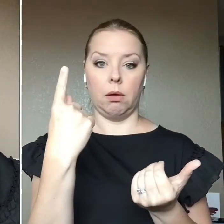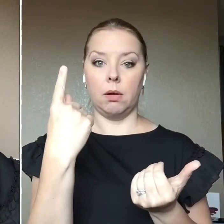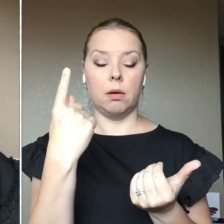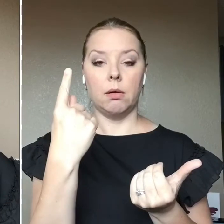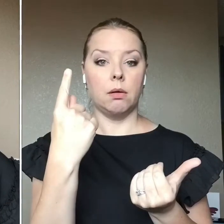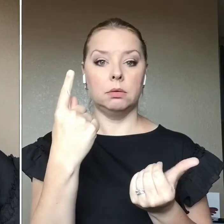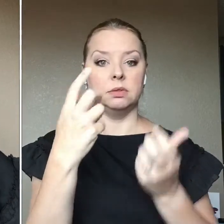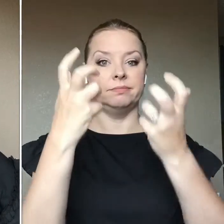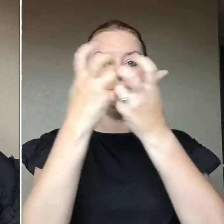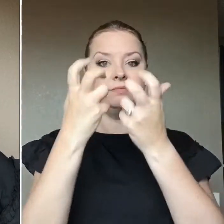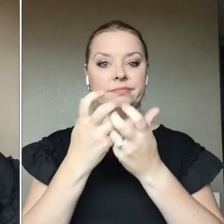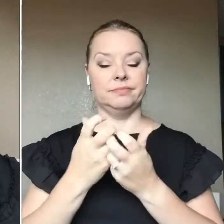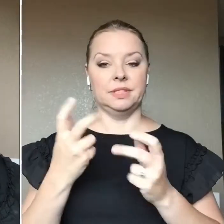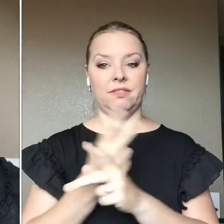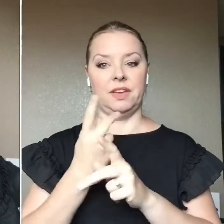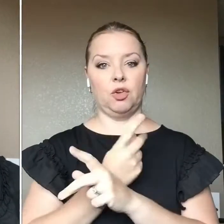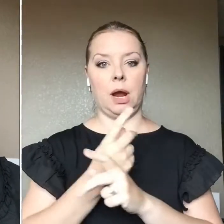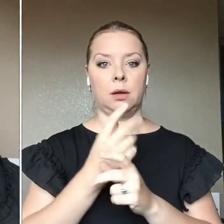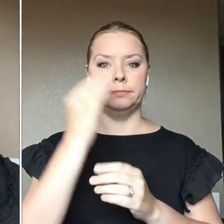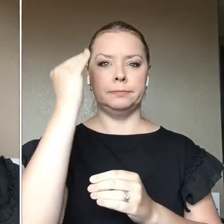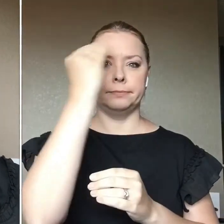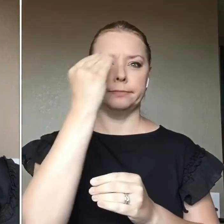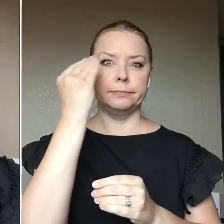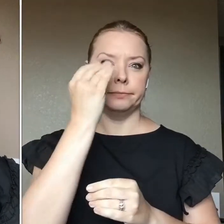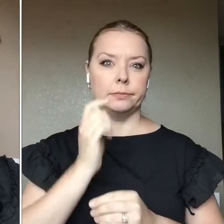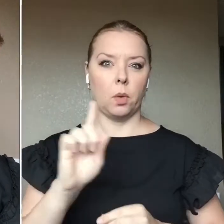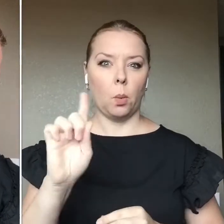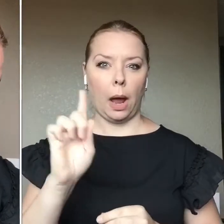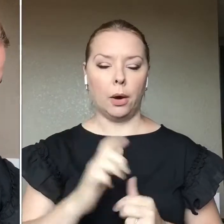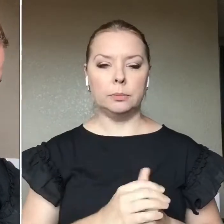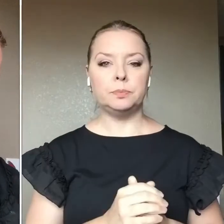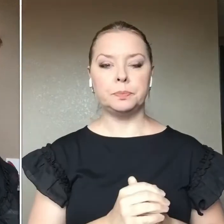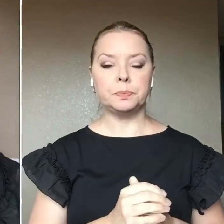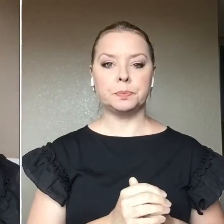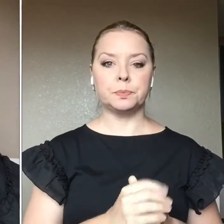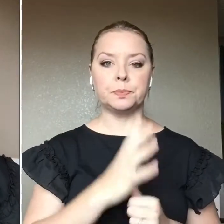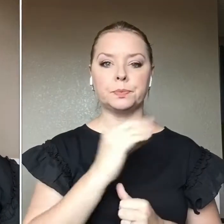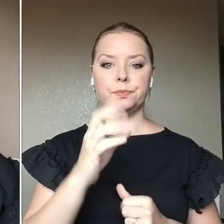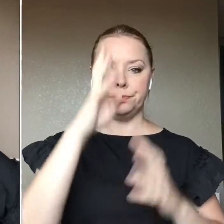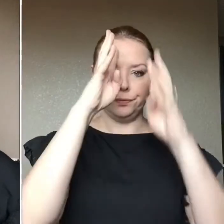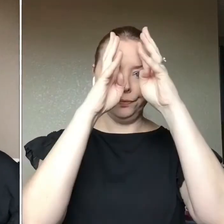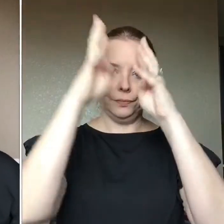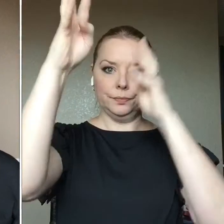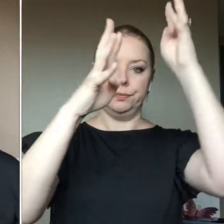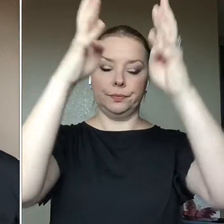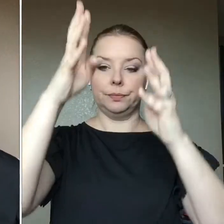you know, trying to put a look together and trying to come up with other ideas. And then this one is super fun.